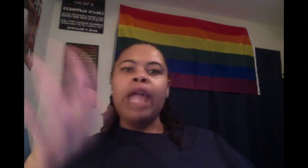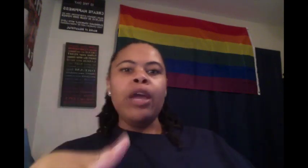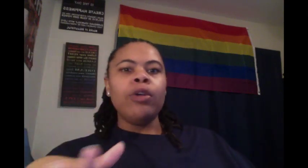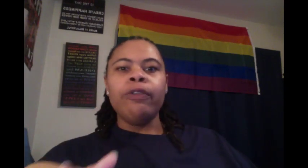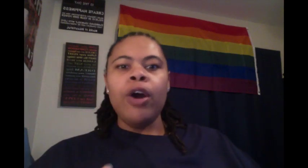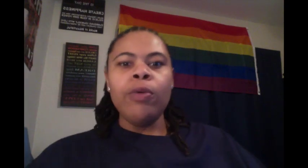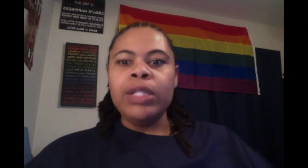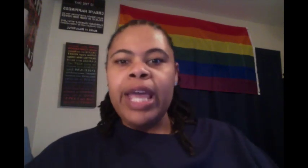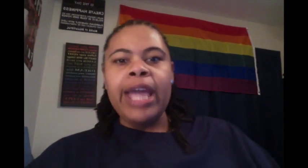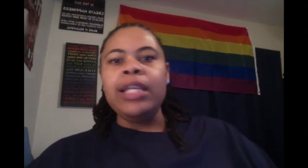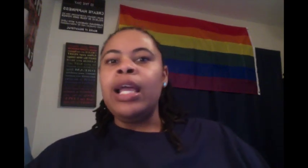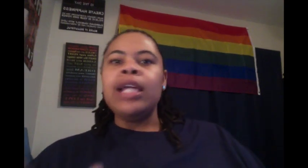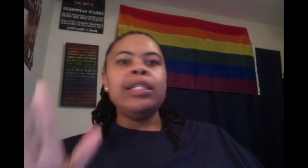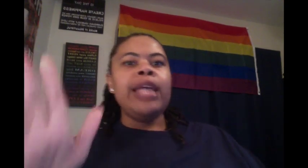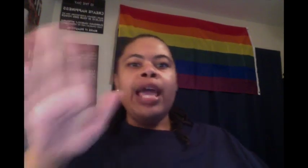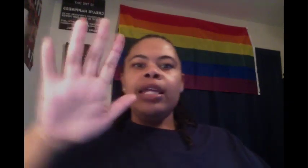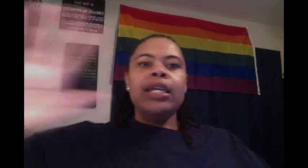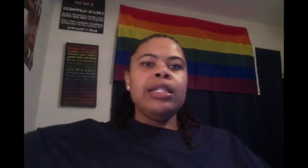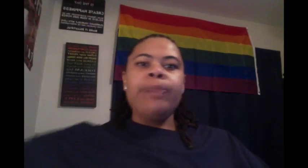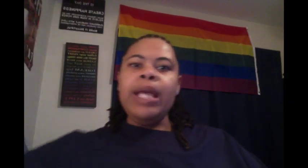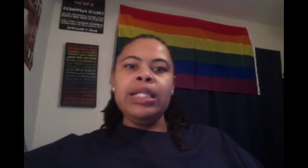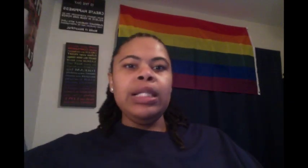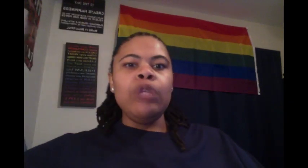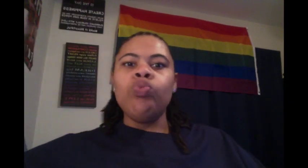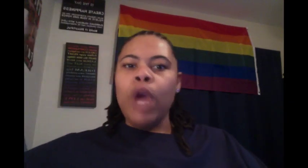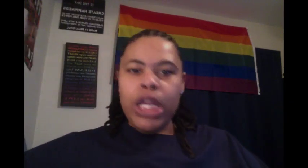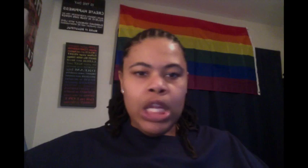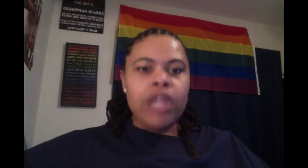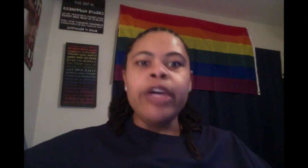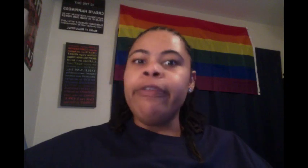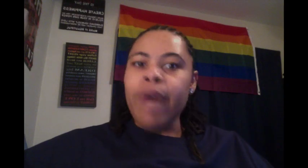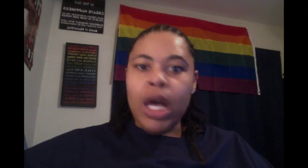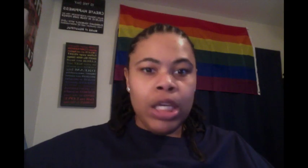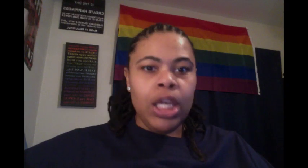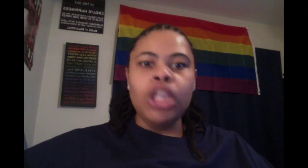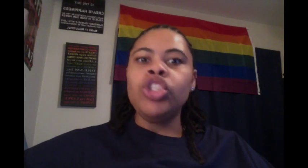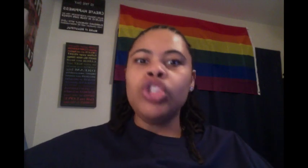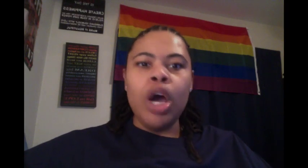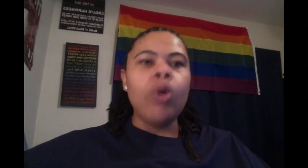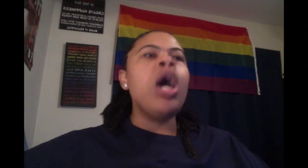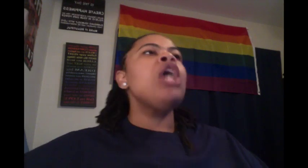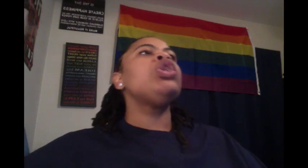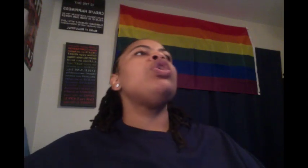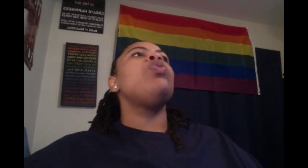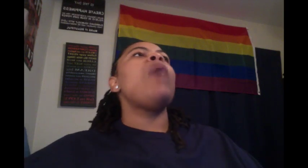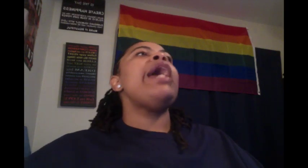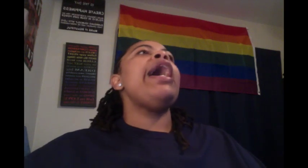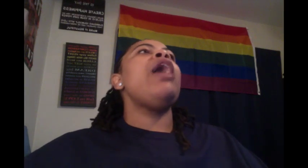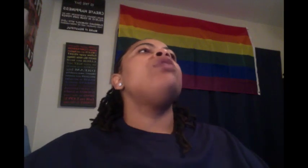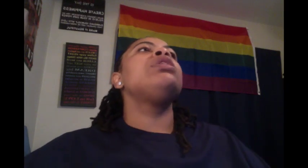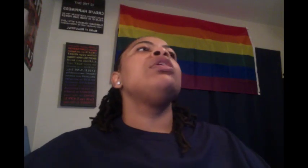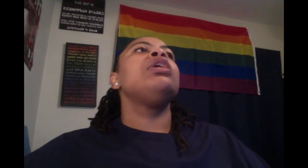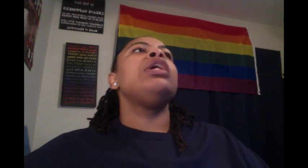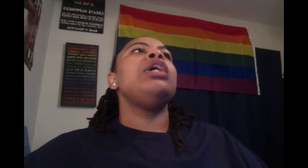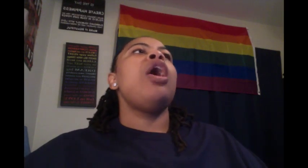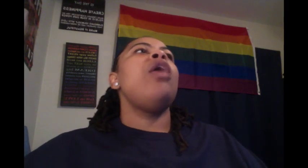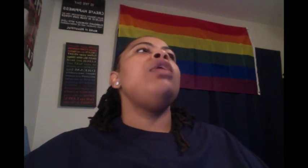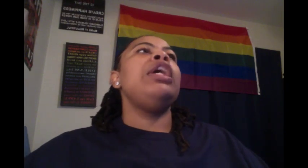they on the phone with daddy. Daddy is basically running the fucking show. So the white house and all that